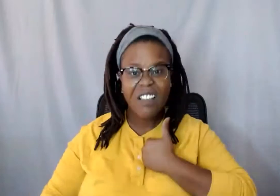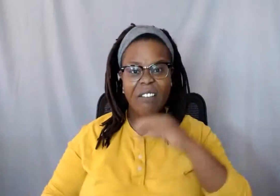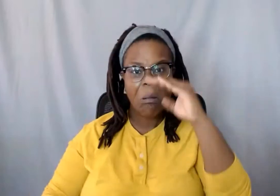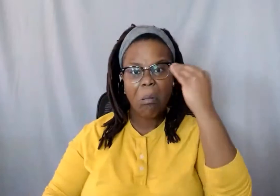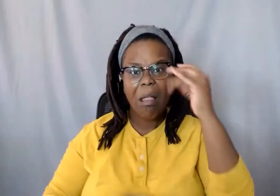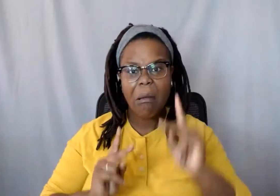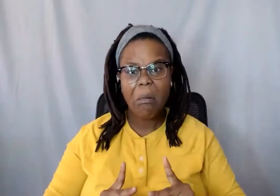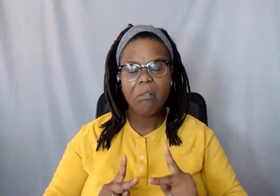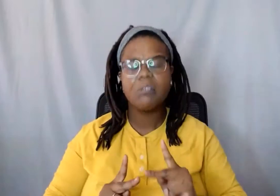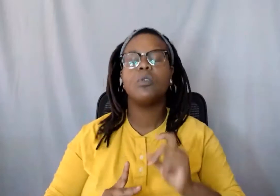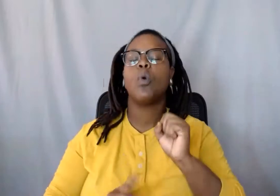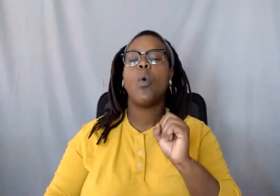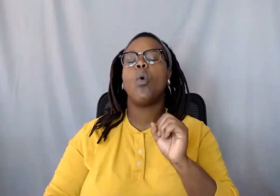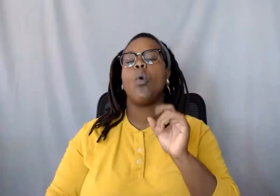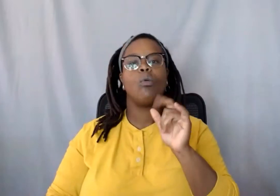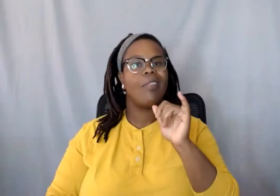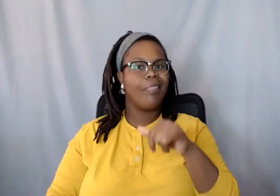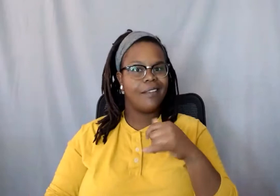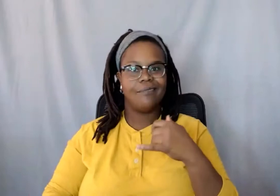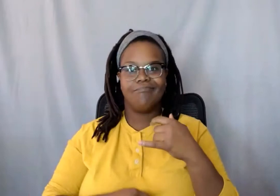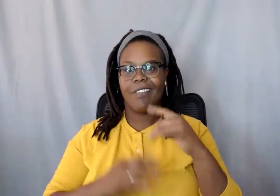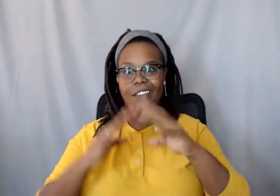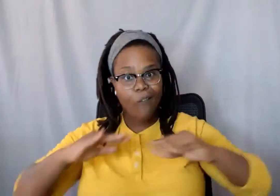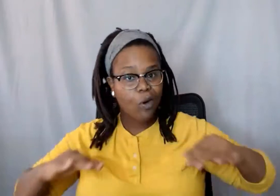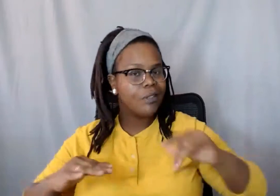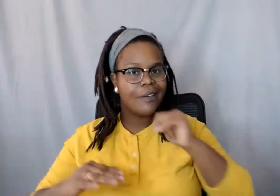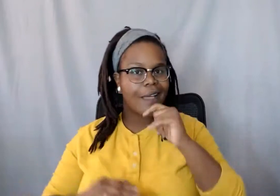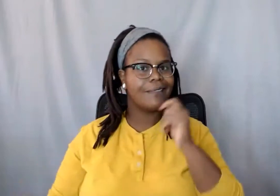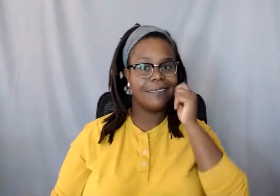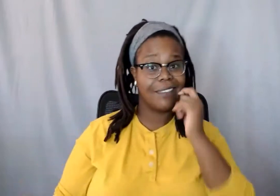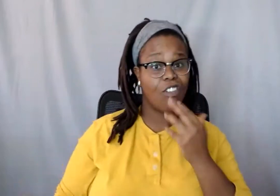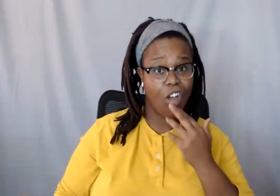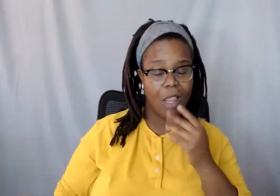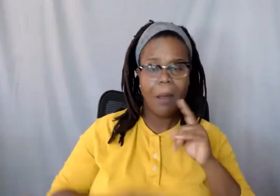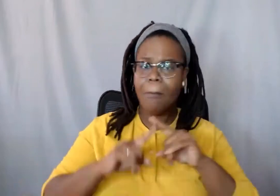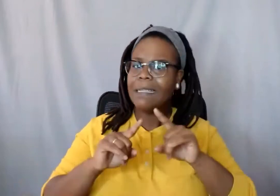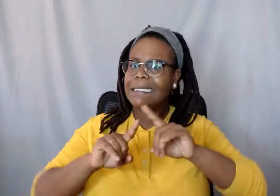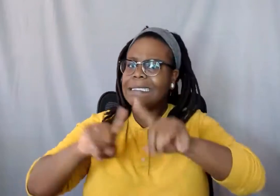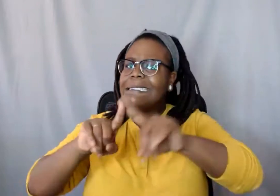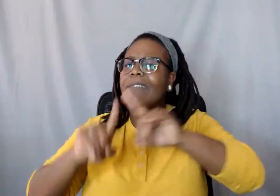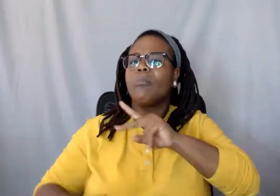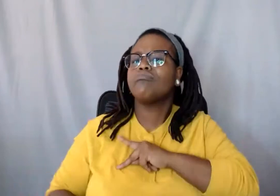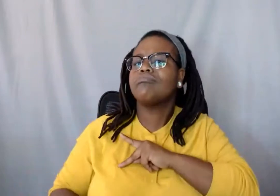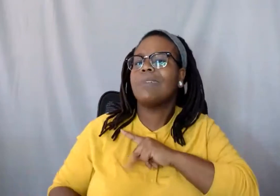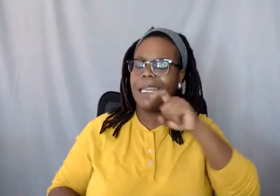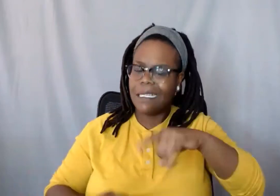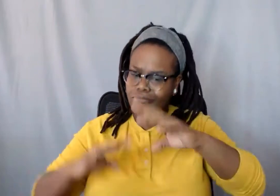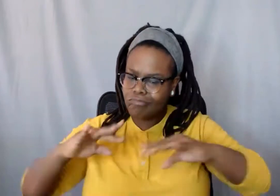diversity as not only on the idea of skin color, but more personality, that someone could be diverse if they're thinking their political